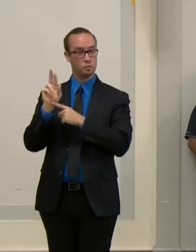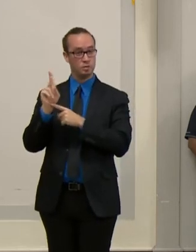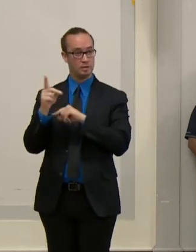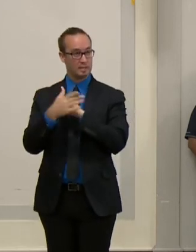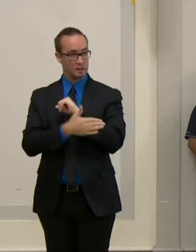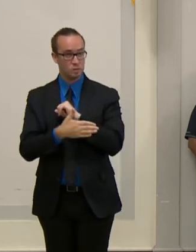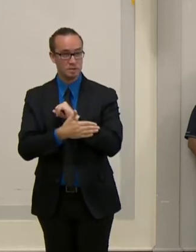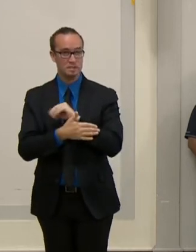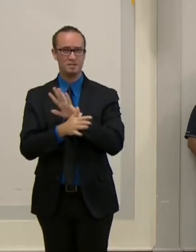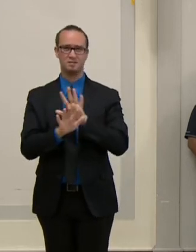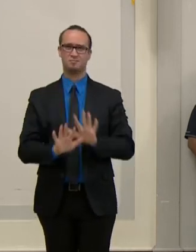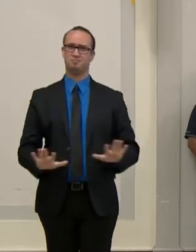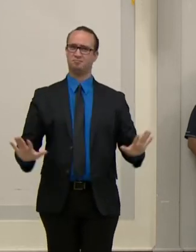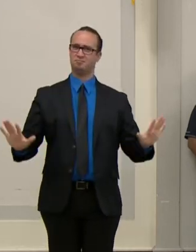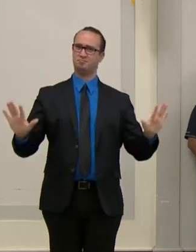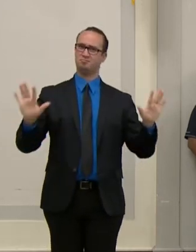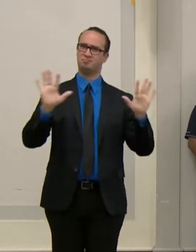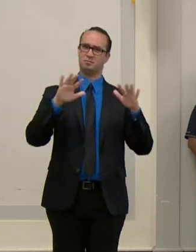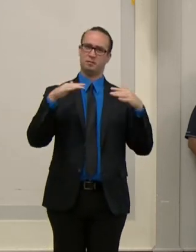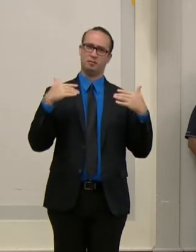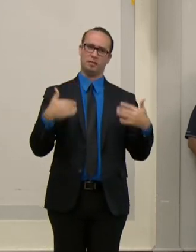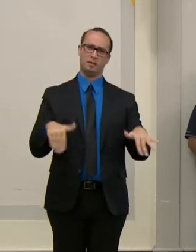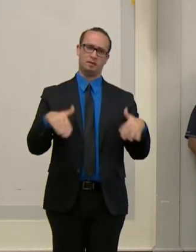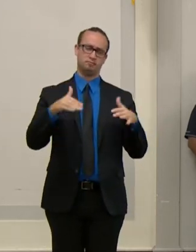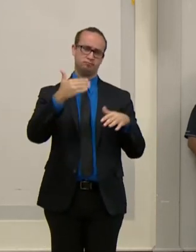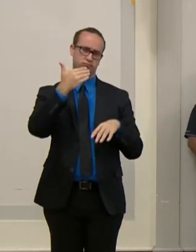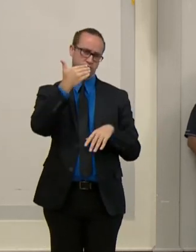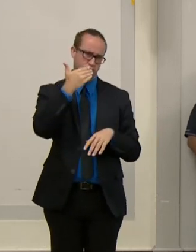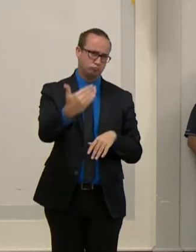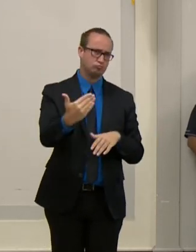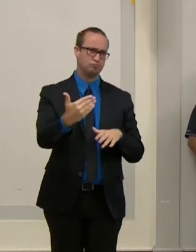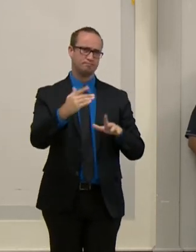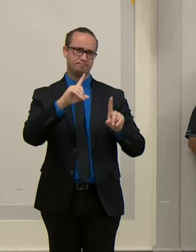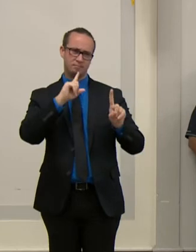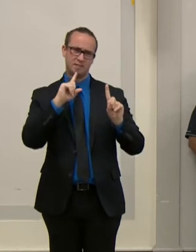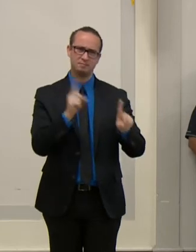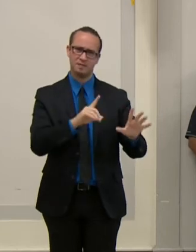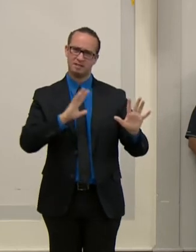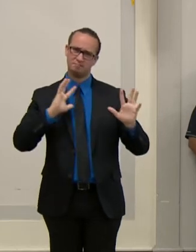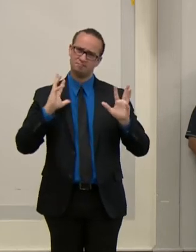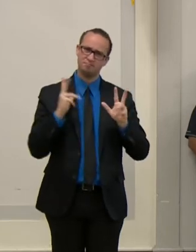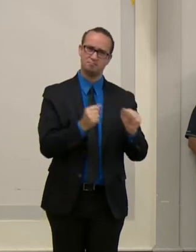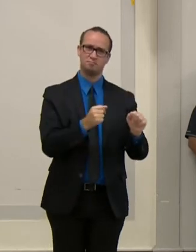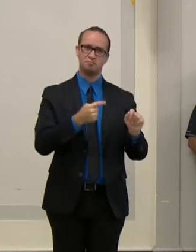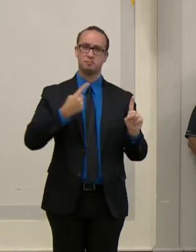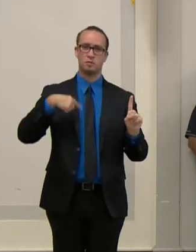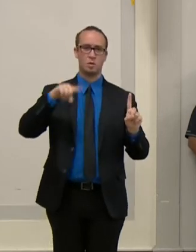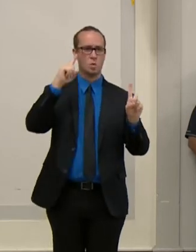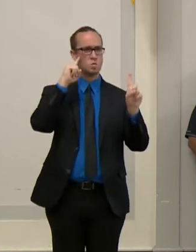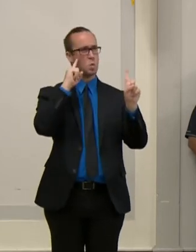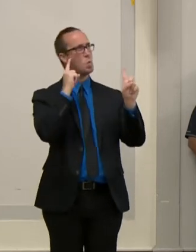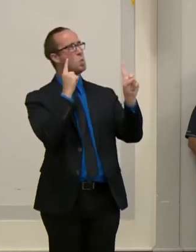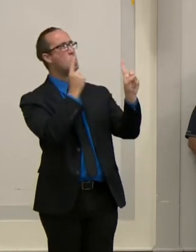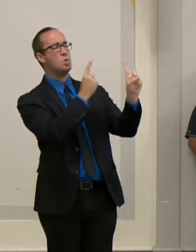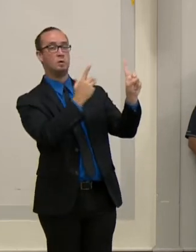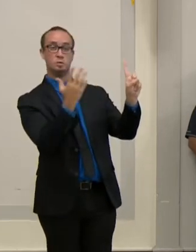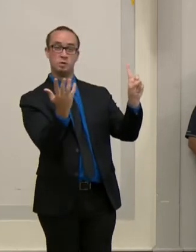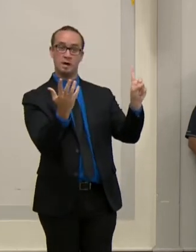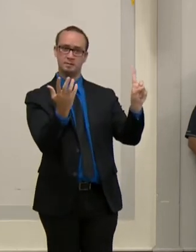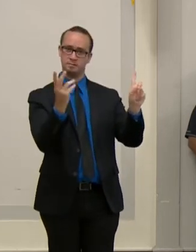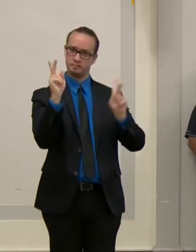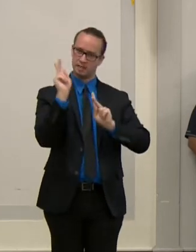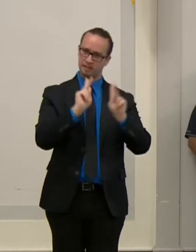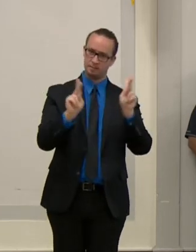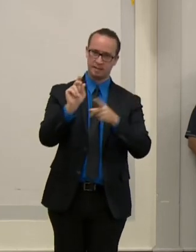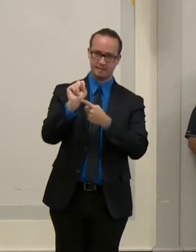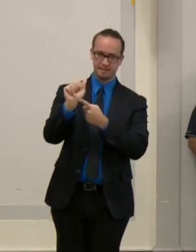job on this incident. We all had the same goal, and that was to rescue everyone that we could. On behalf of OEM, I